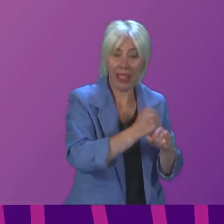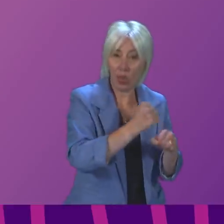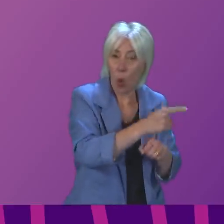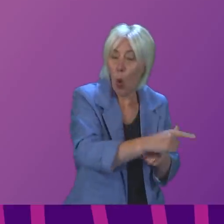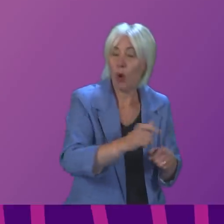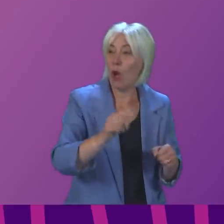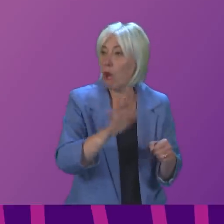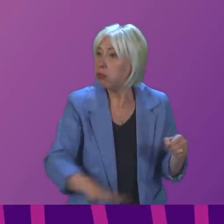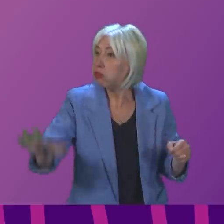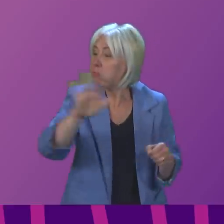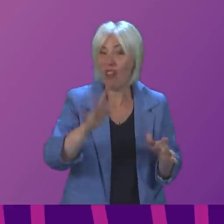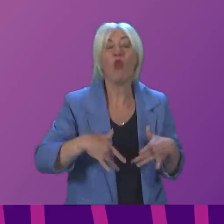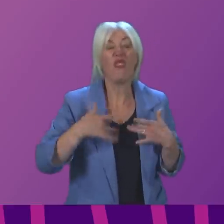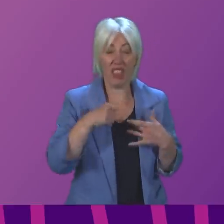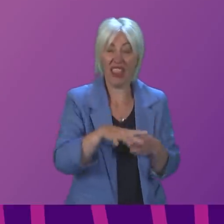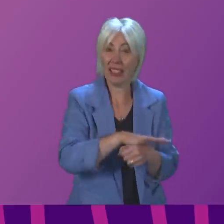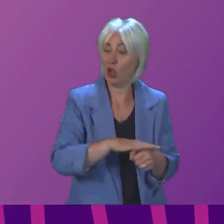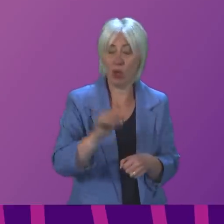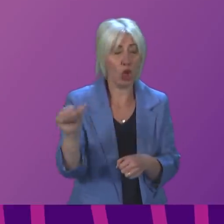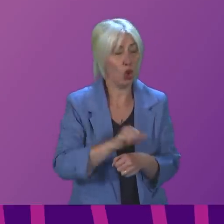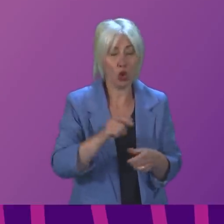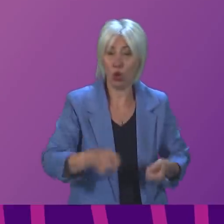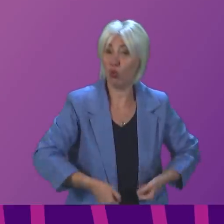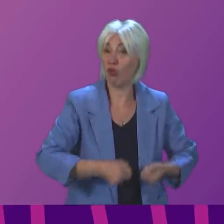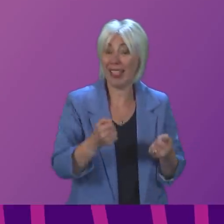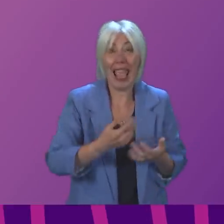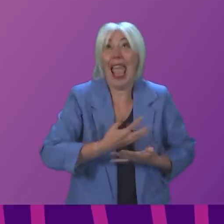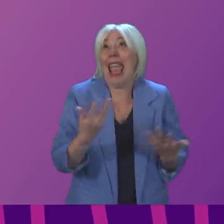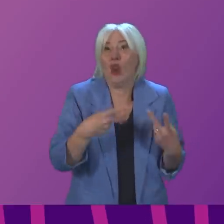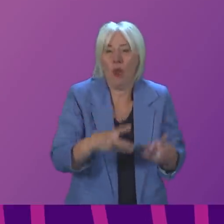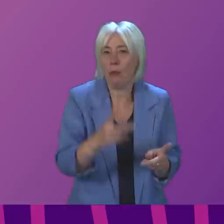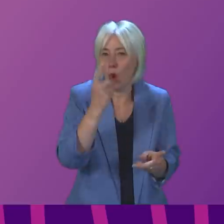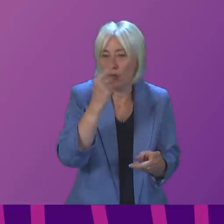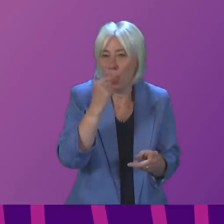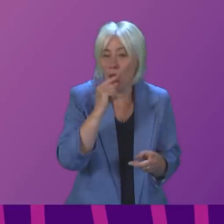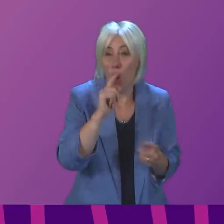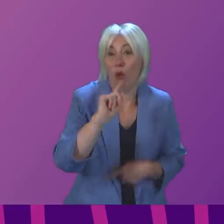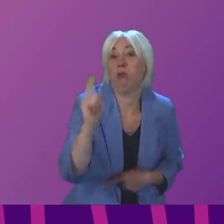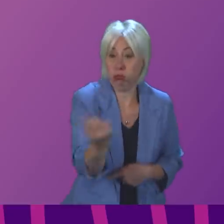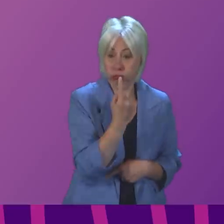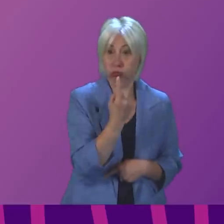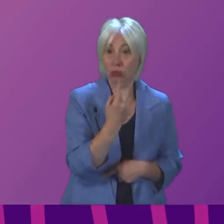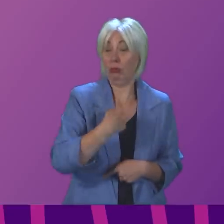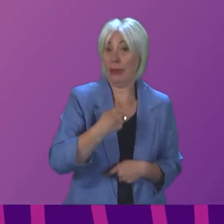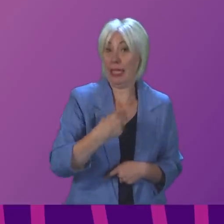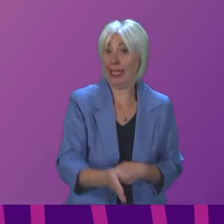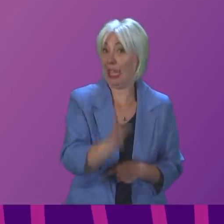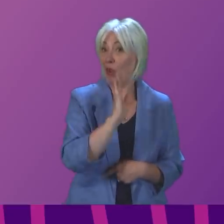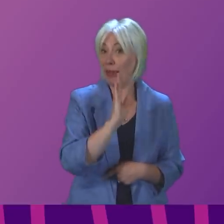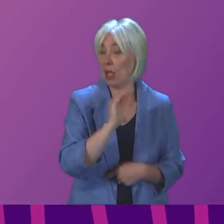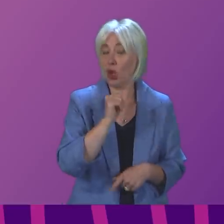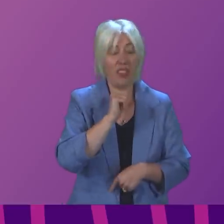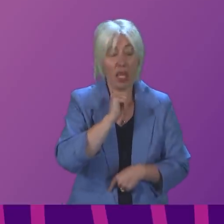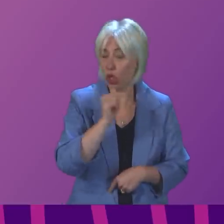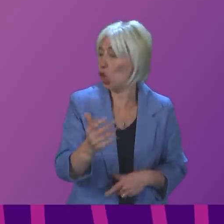is if they feel they are in that position, they should raise that in any way they see fit, and they should come to me directly, because that is